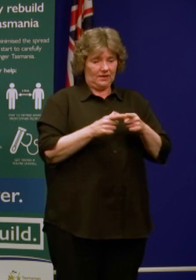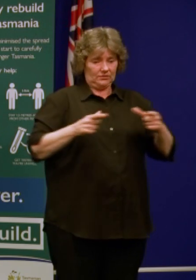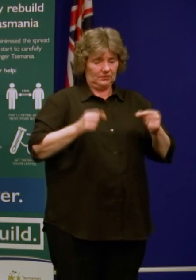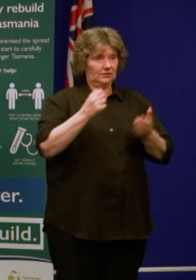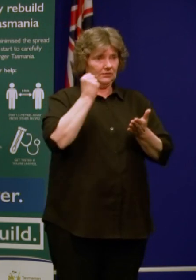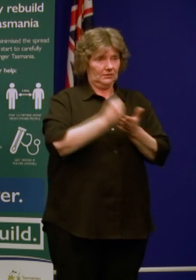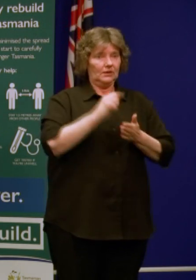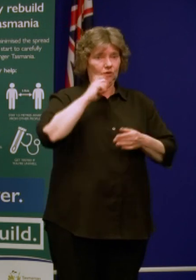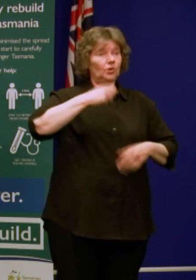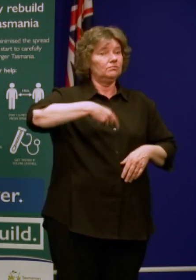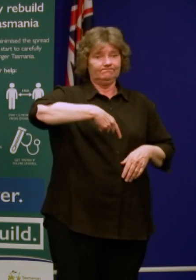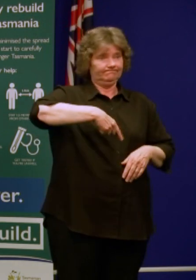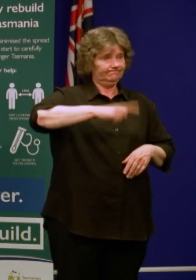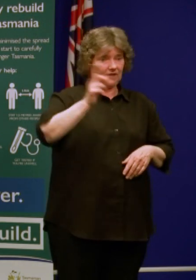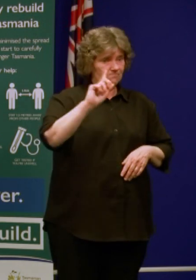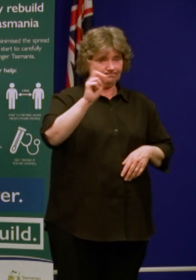As I've said,